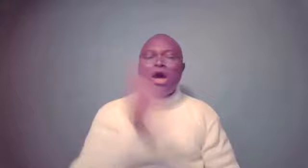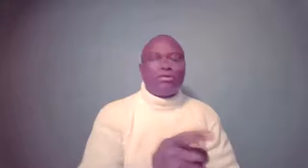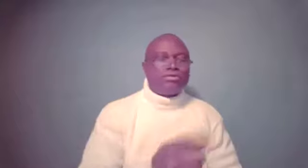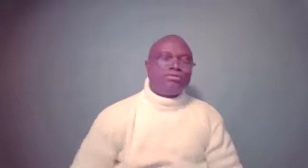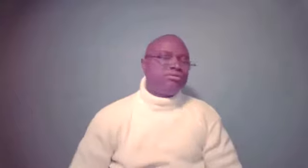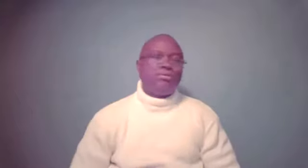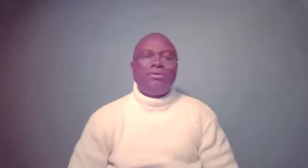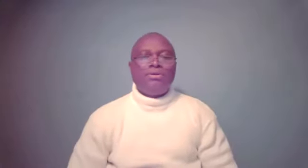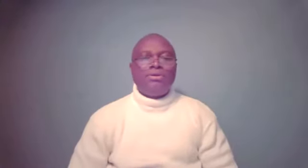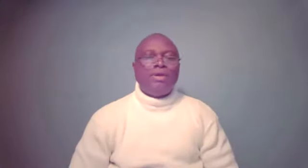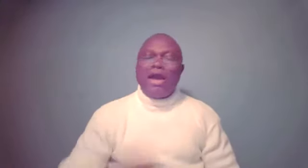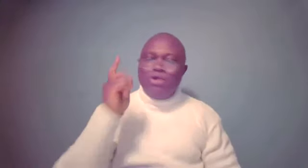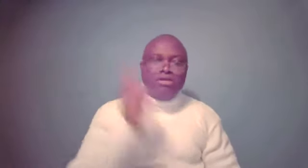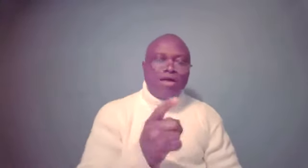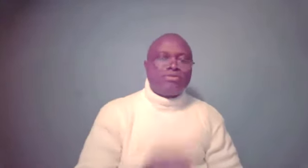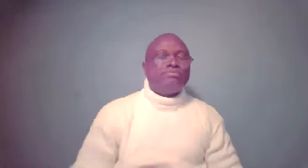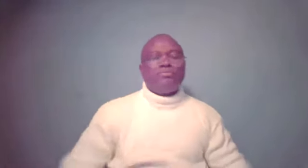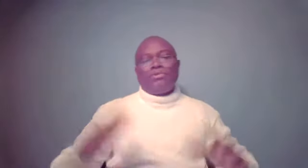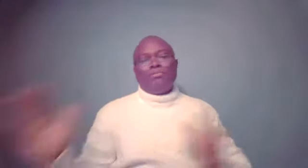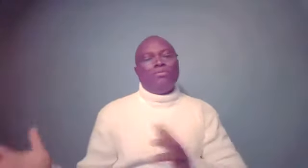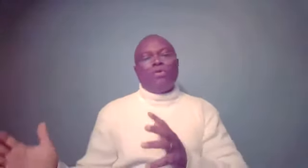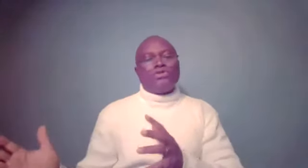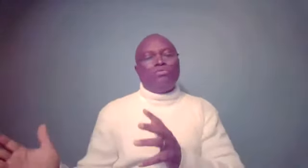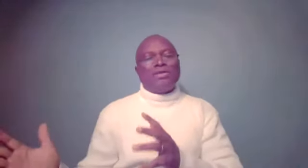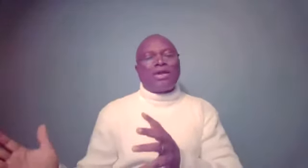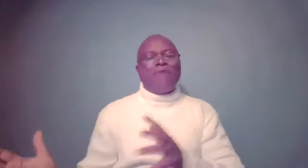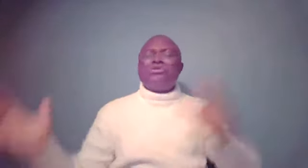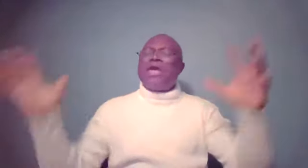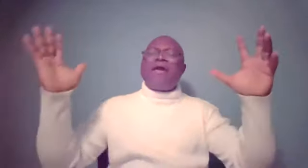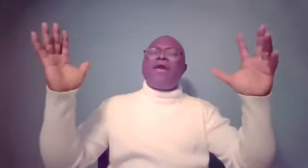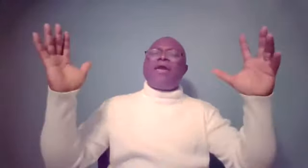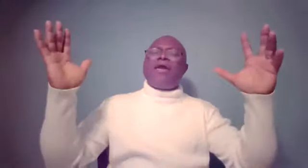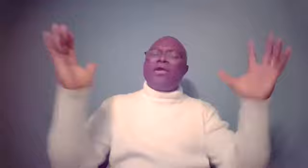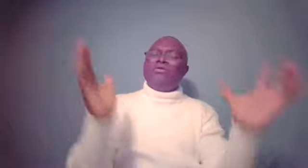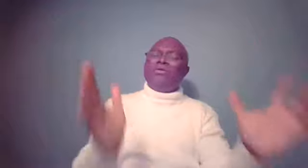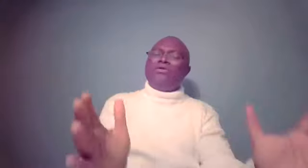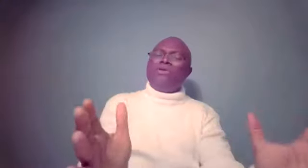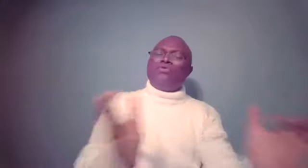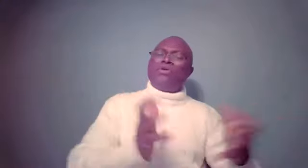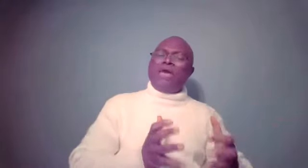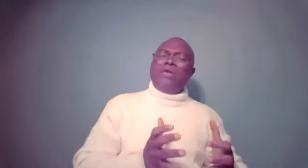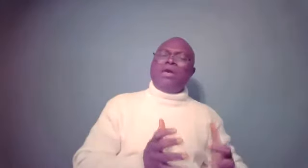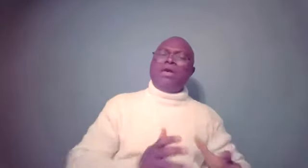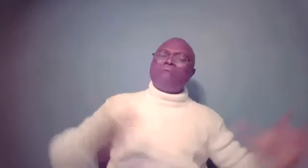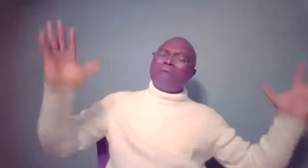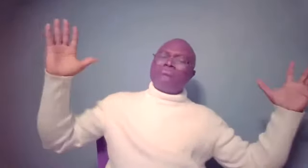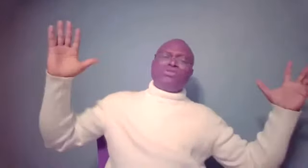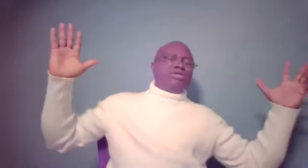not. I will not. But what was the woman's account? Hey, the Hebrew came here. See,